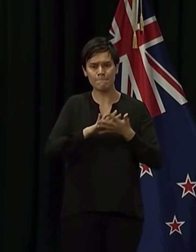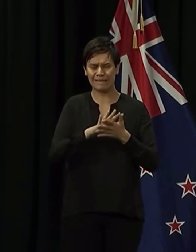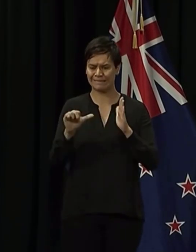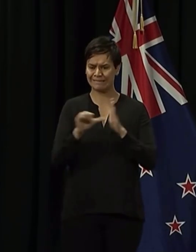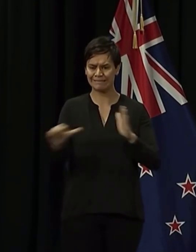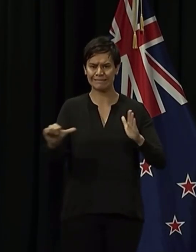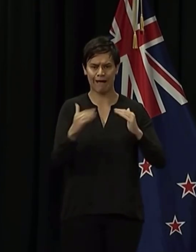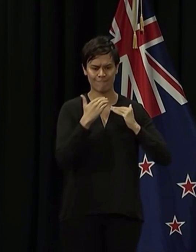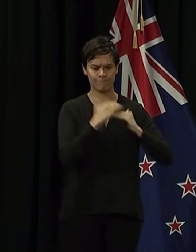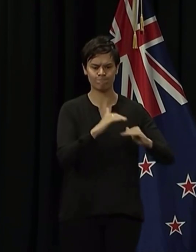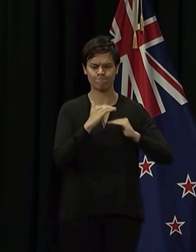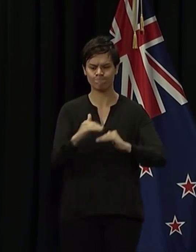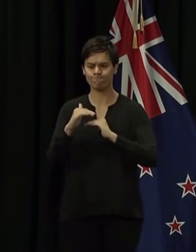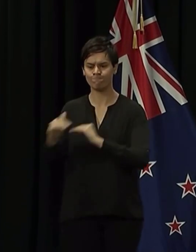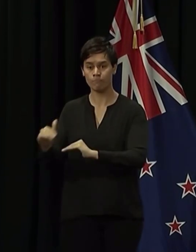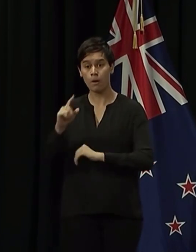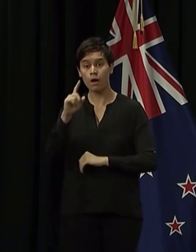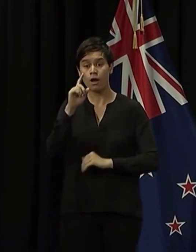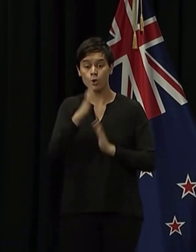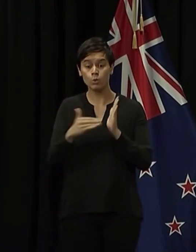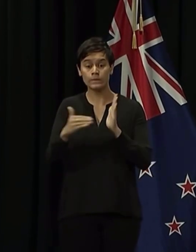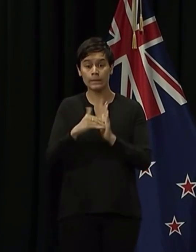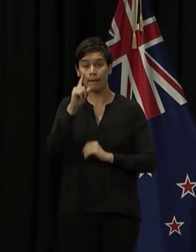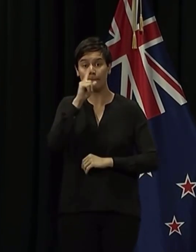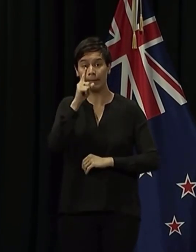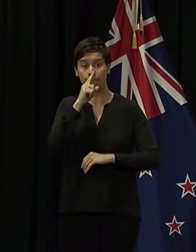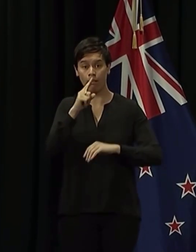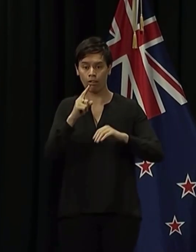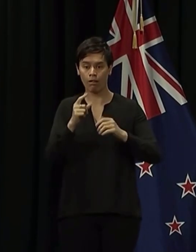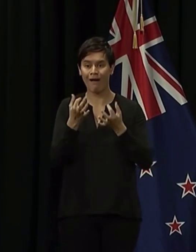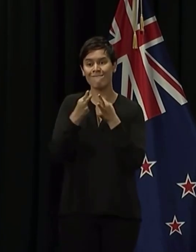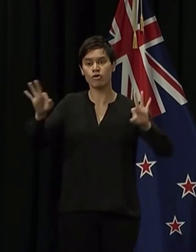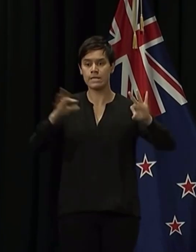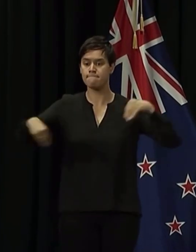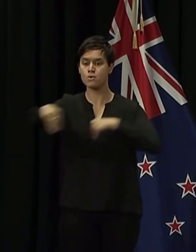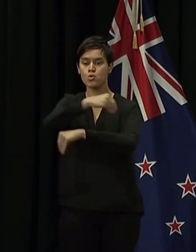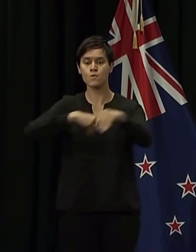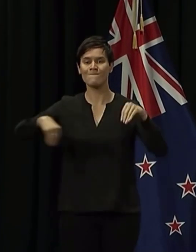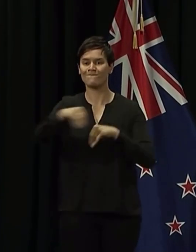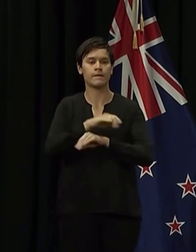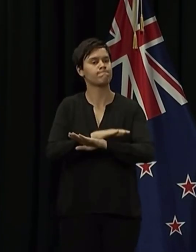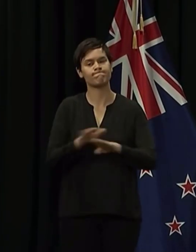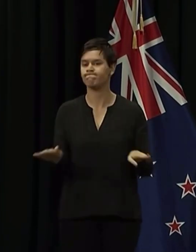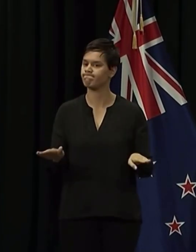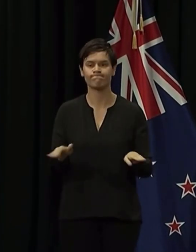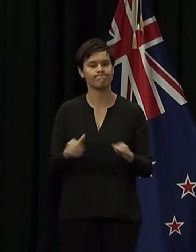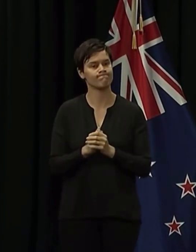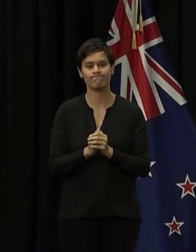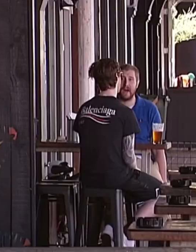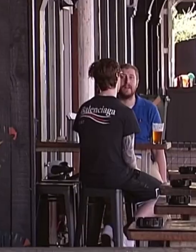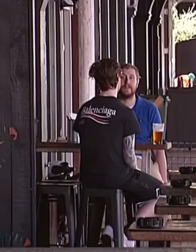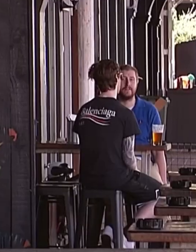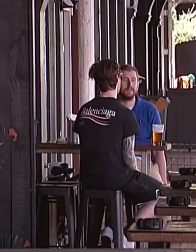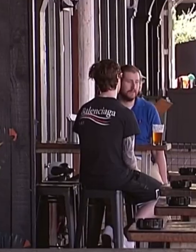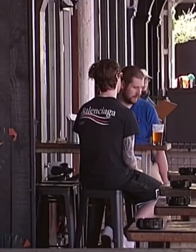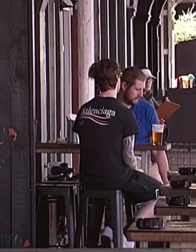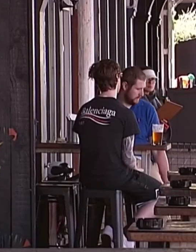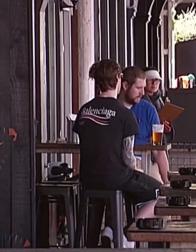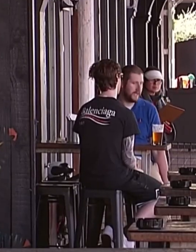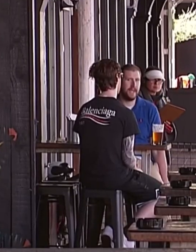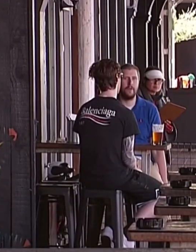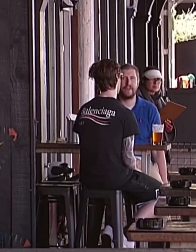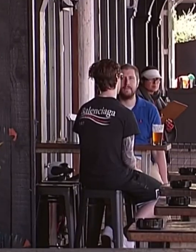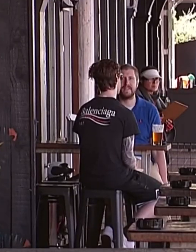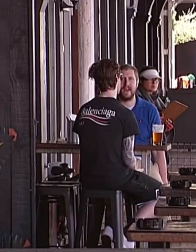on New Zealanders' movements in modern history. This is not a decision taken lightly. All non-essential